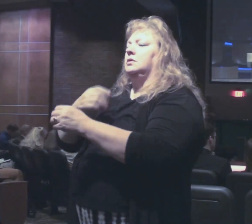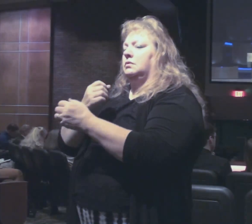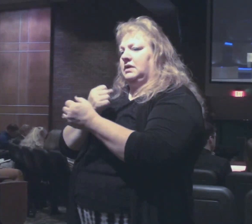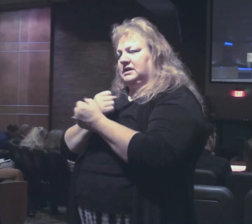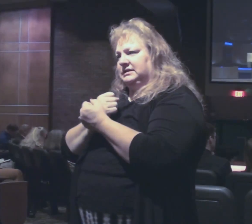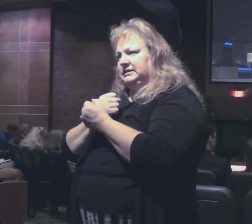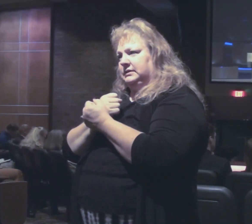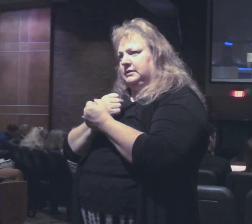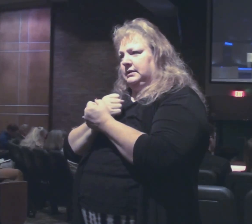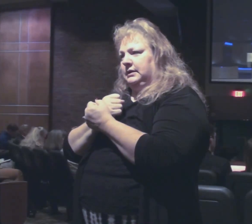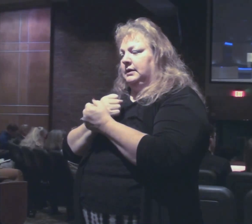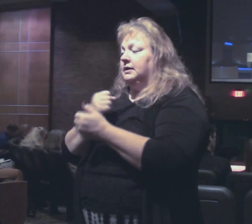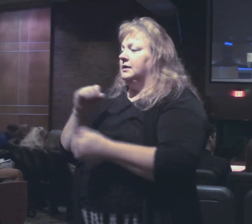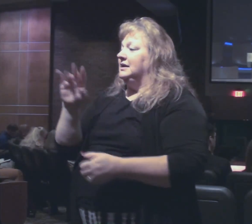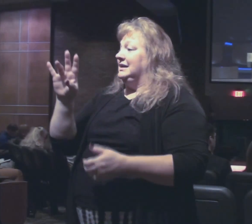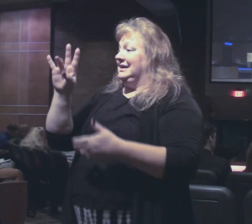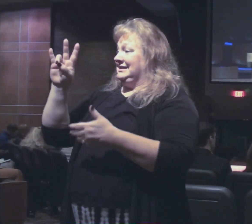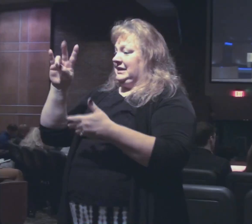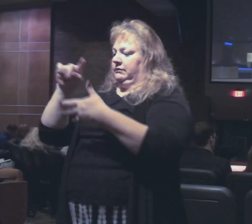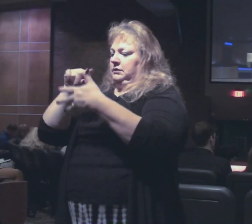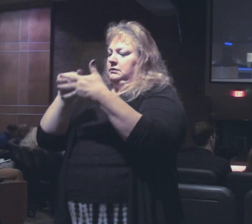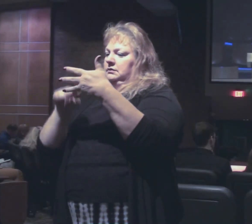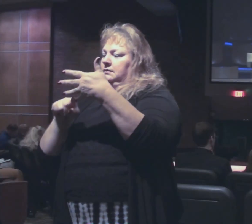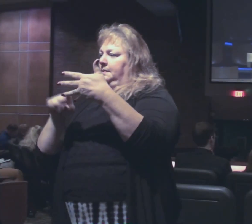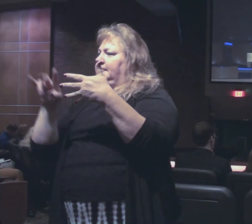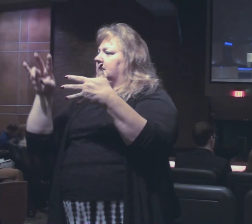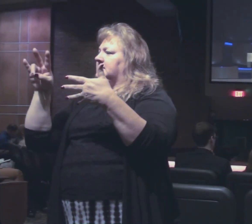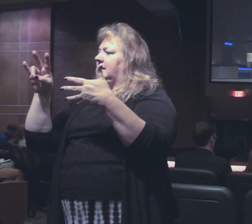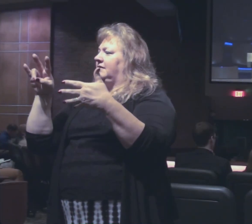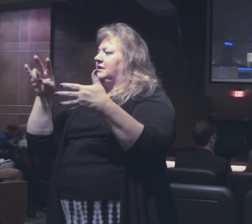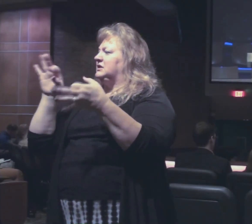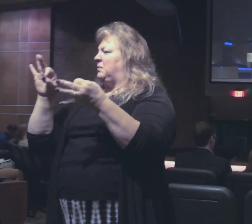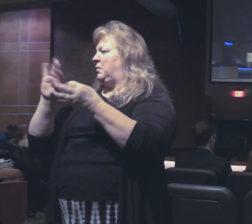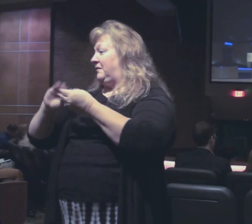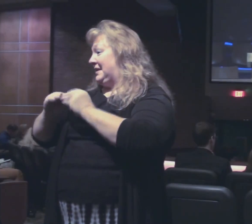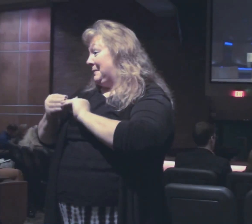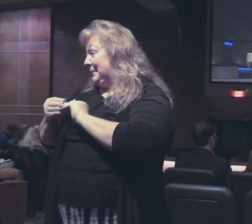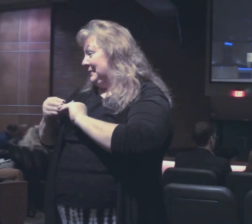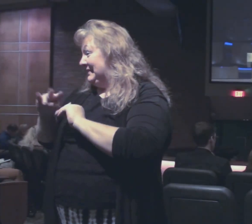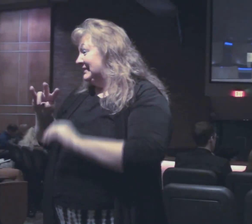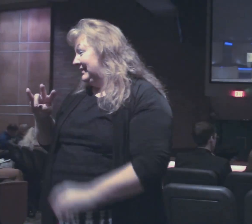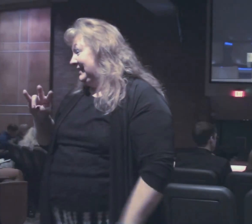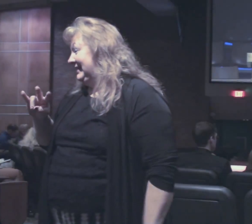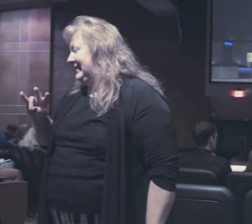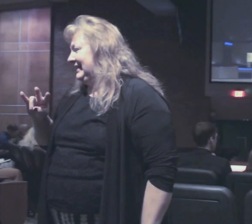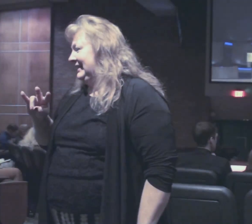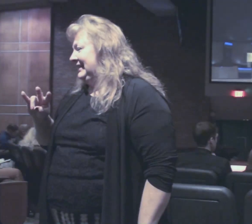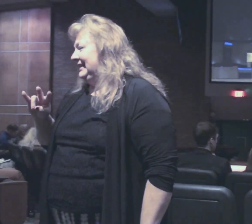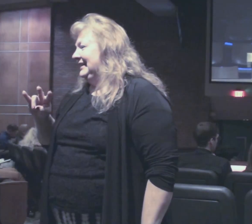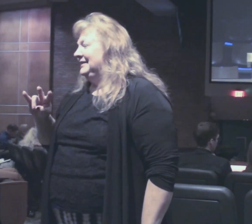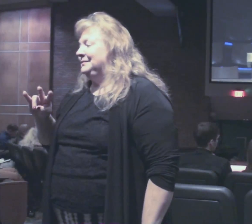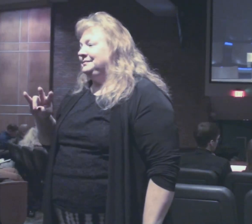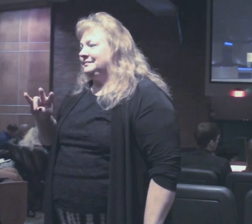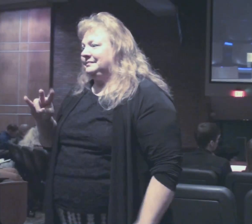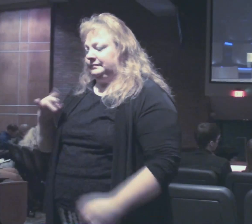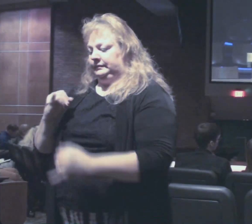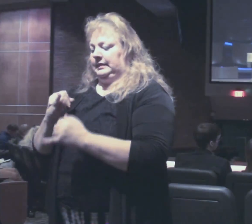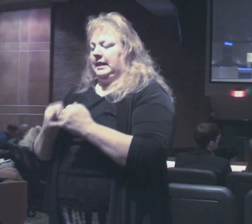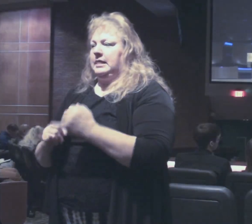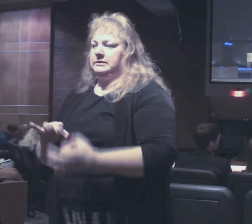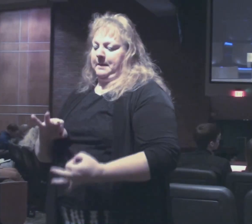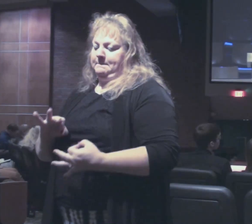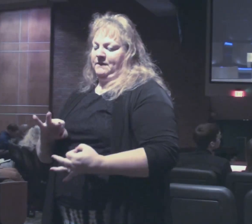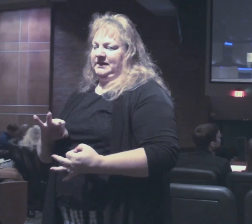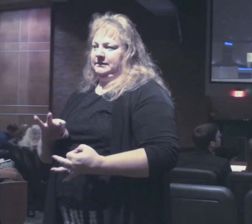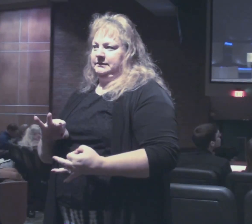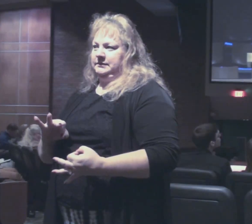I noted seven things because seven is the number of perfection and this is the last perfect